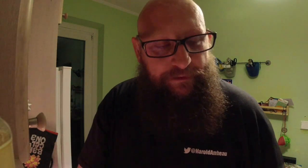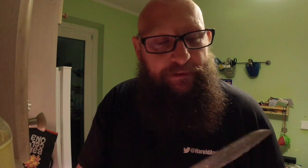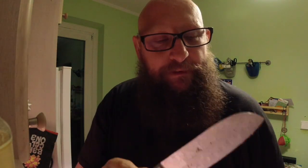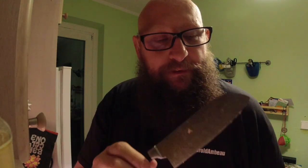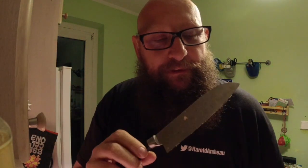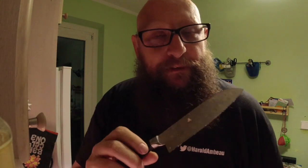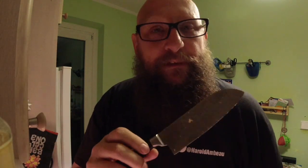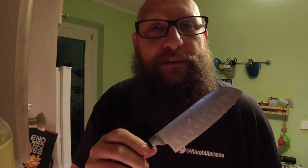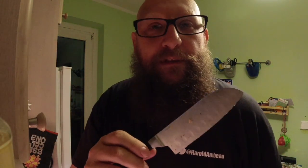No.